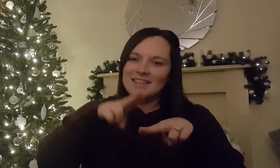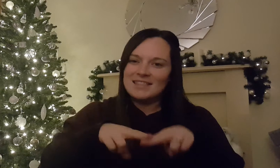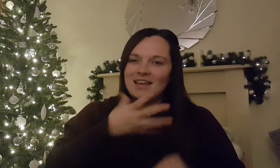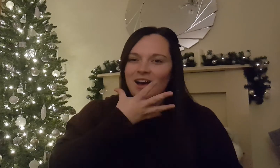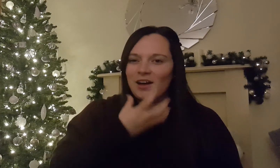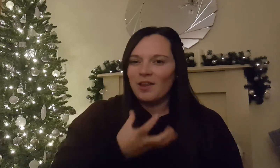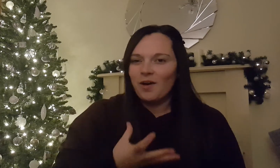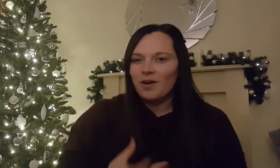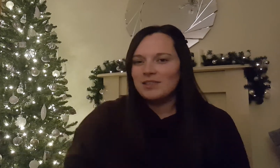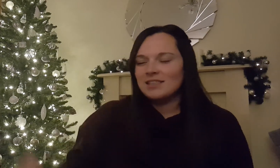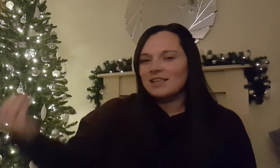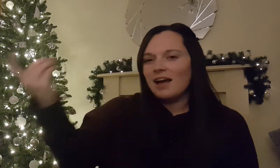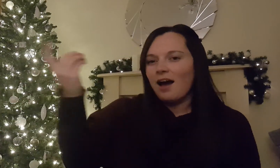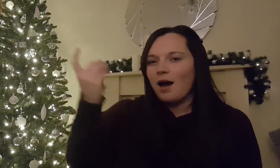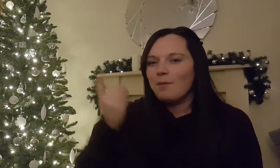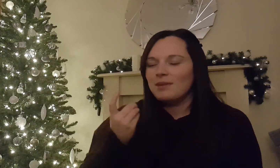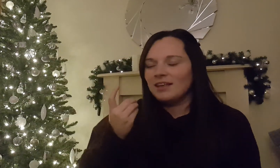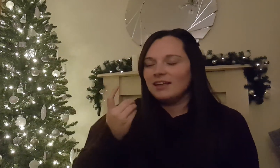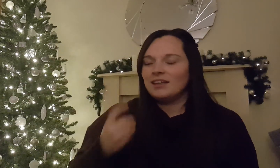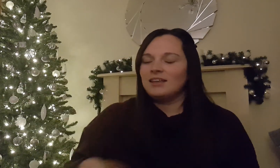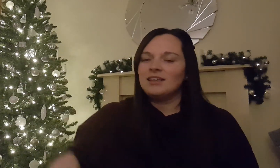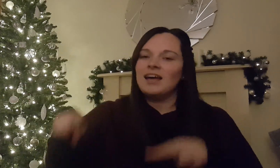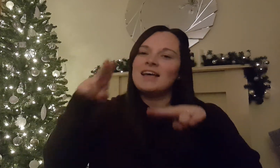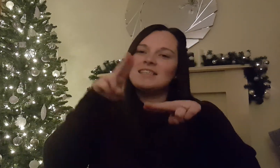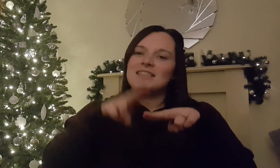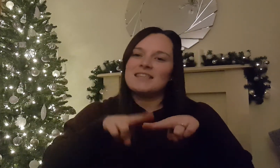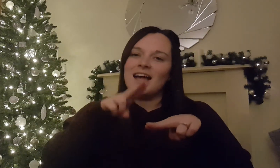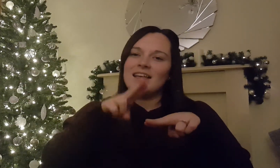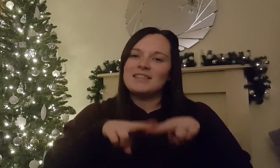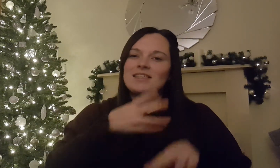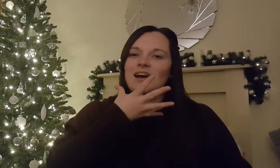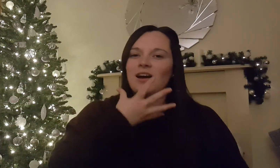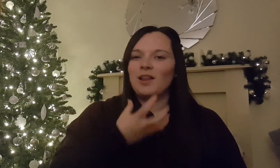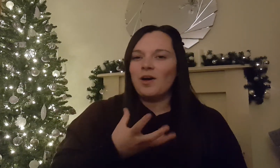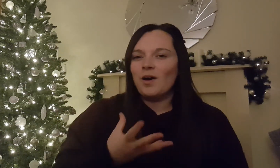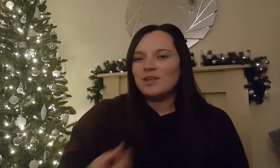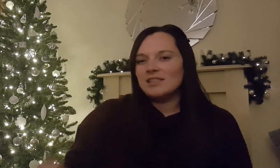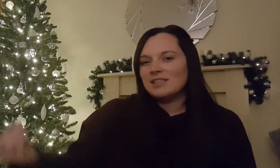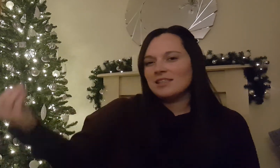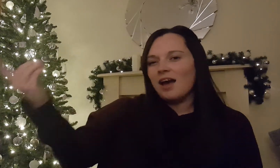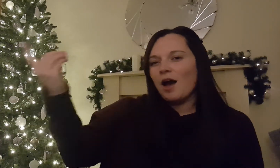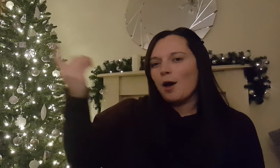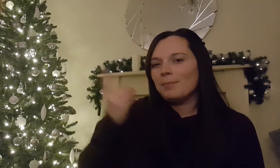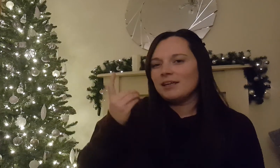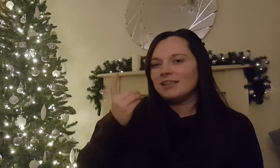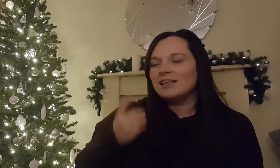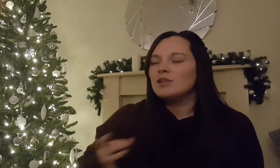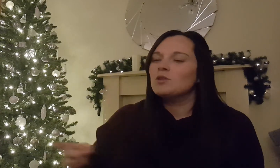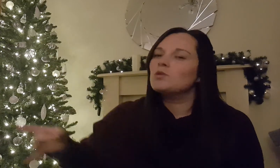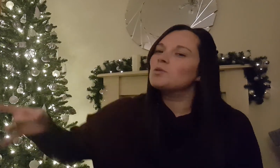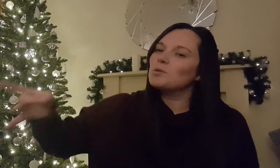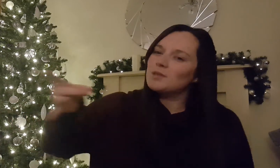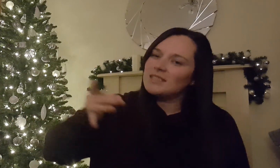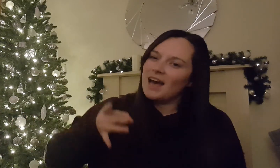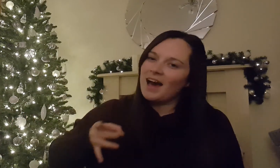Claus is coming to town.